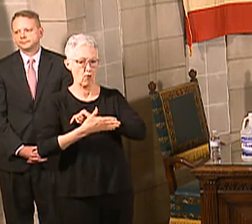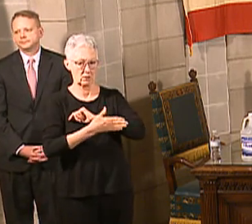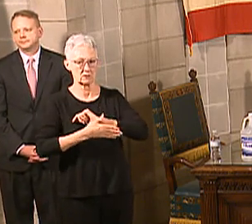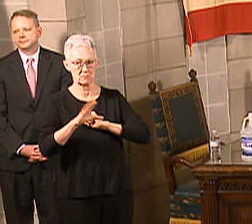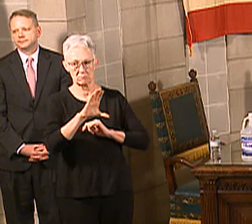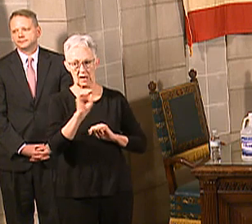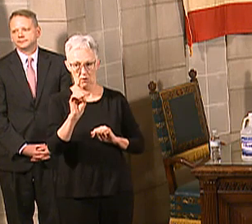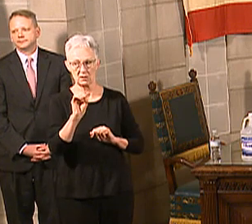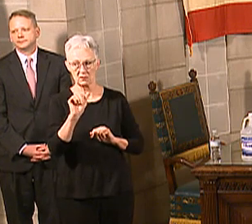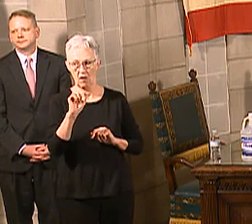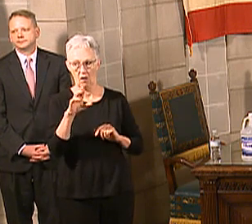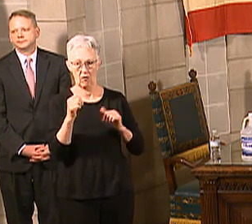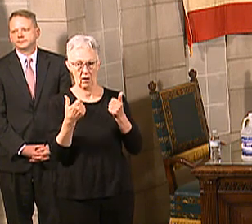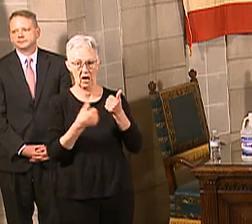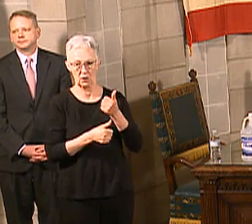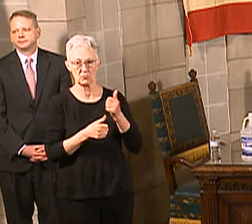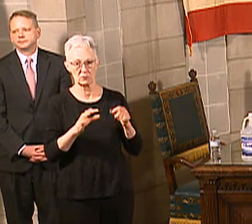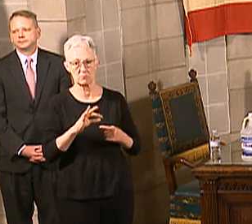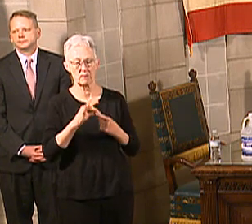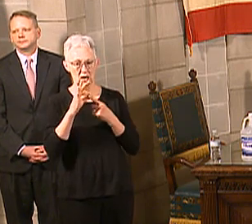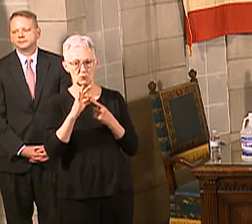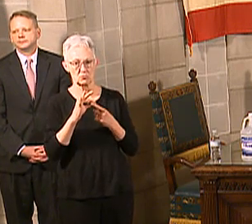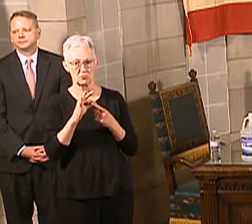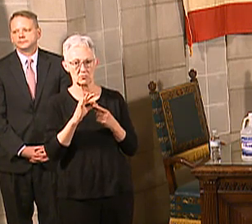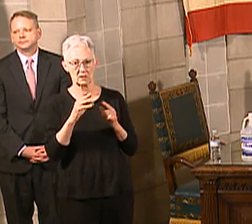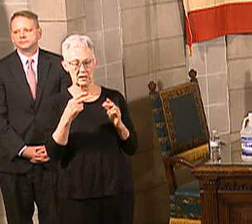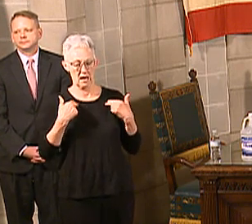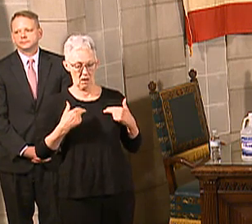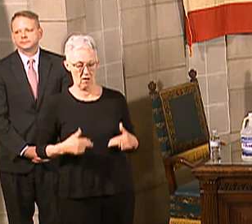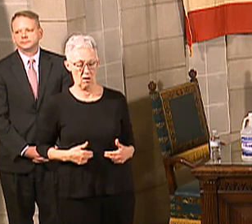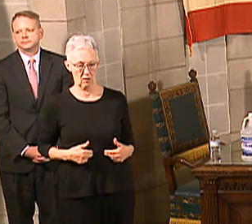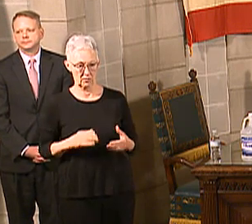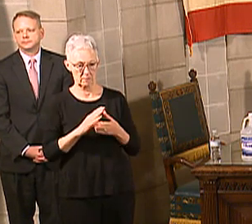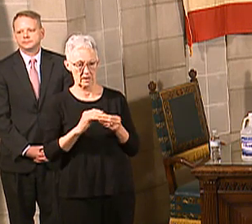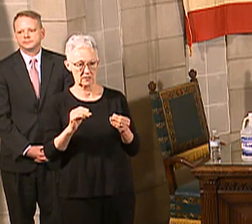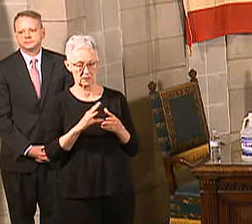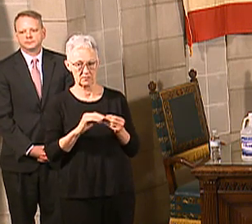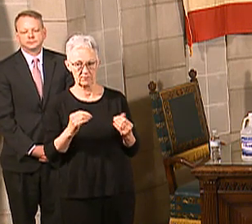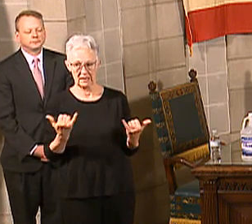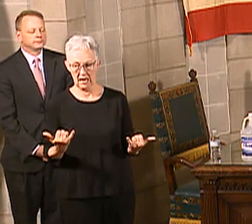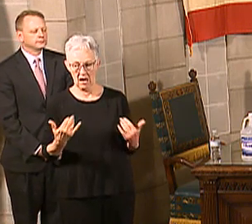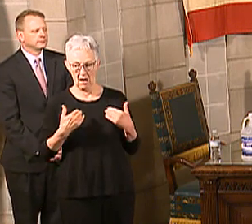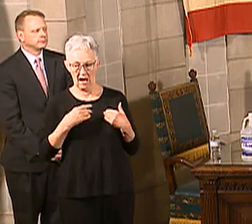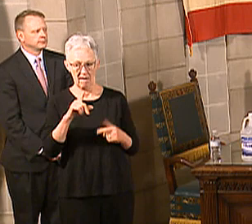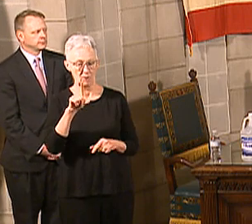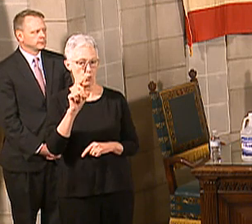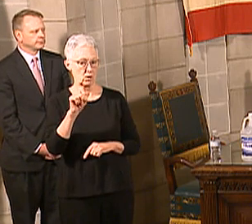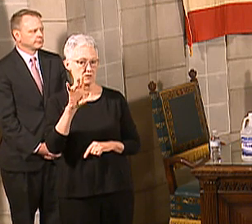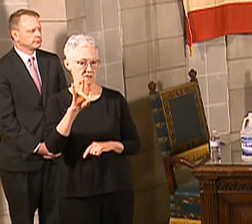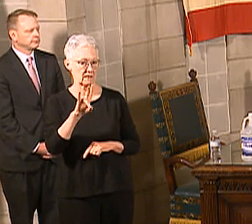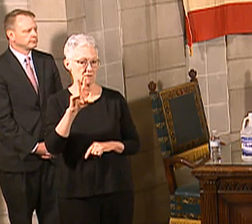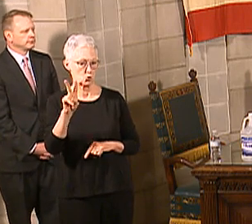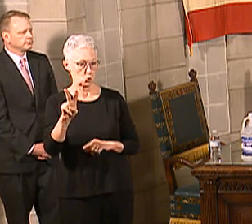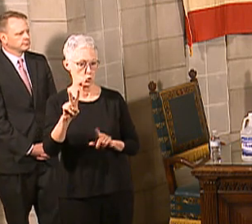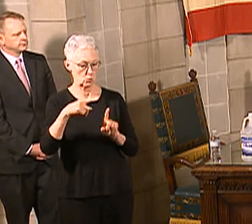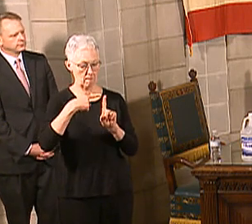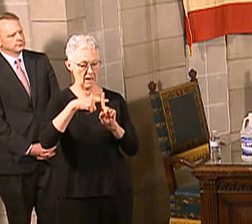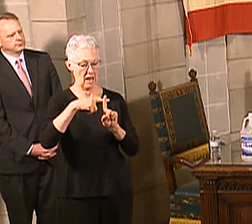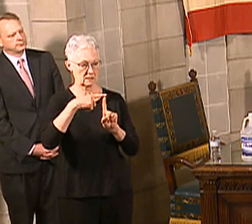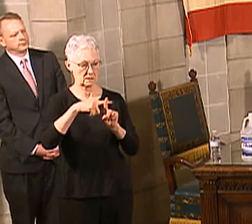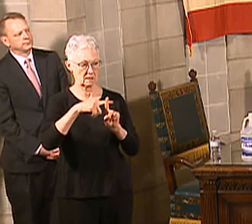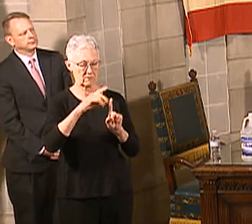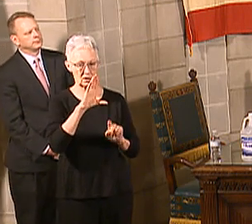As of a little bit ago, we have 172 cases that have tested positive here in the state of Nebraska, 3